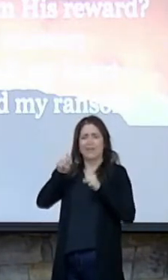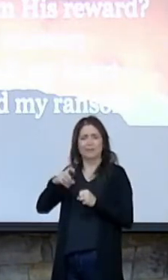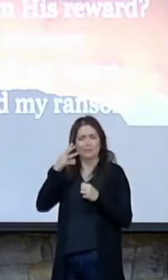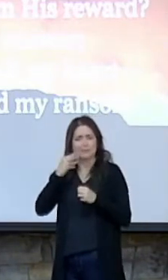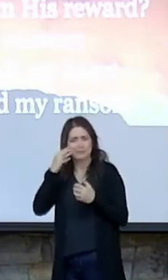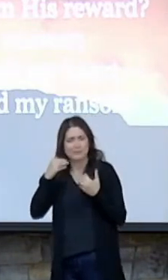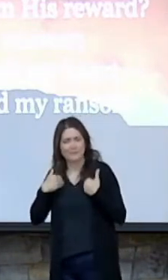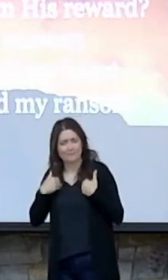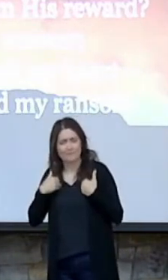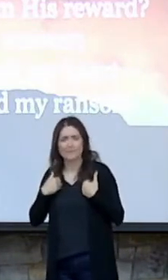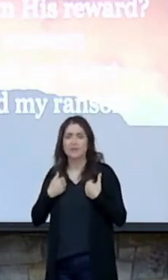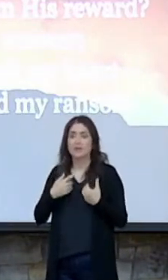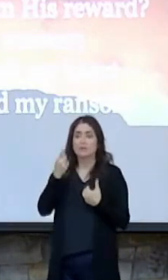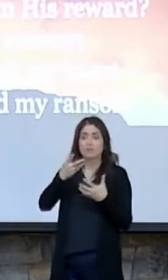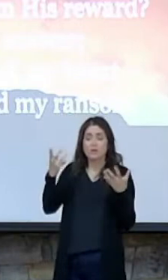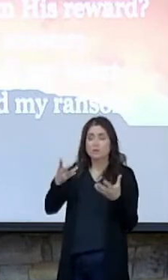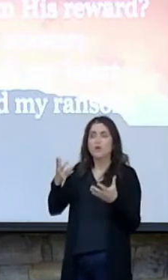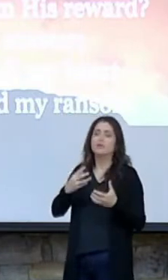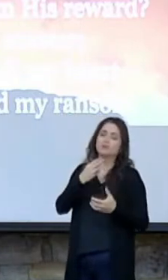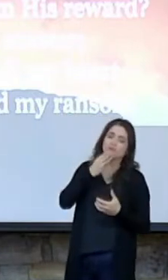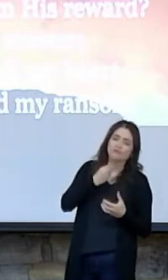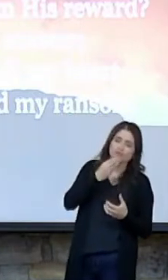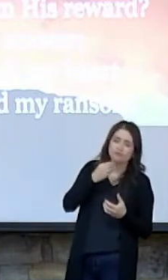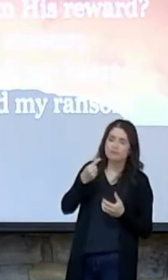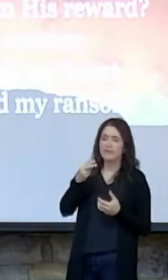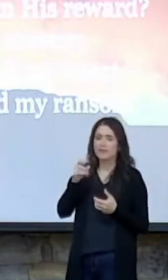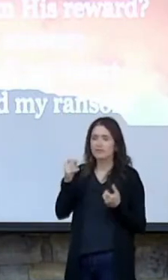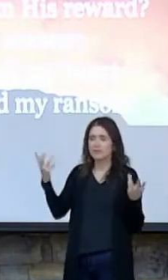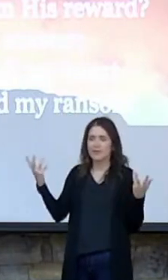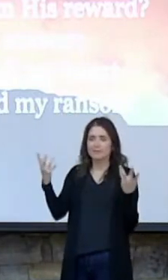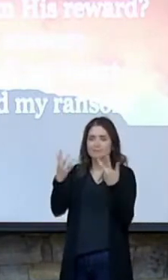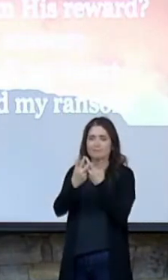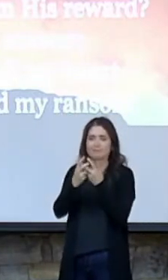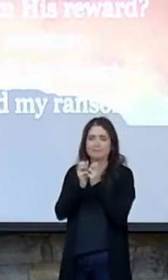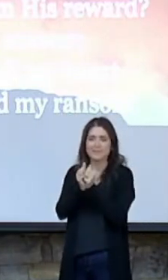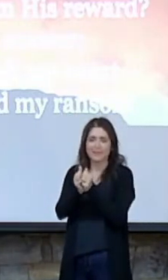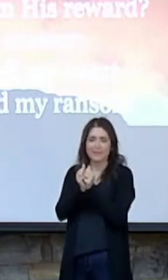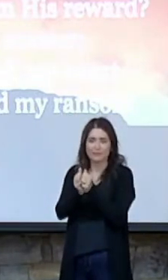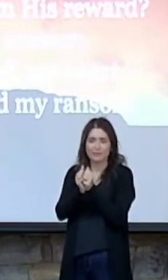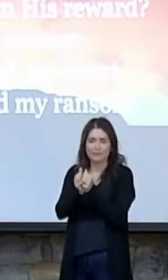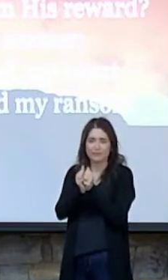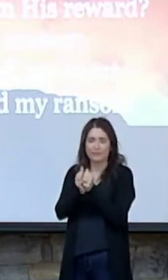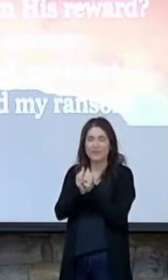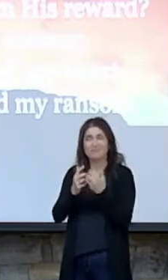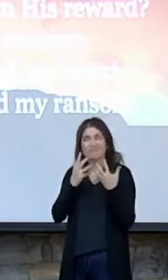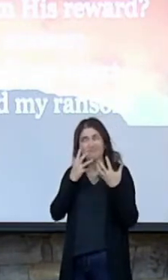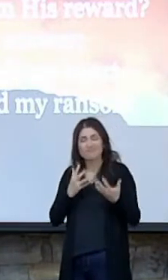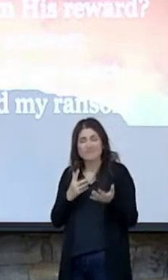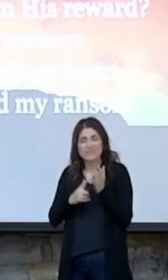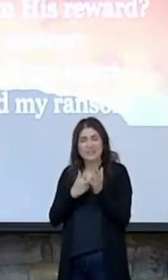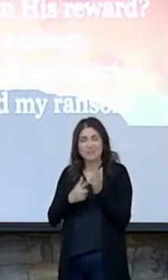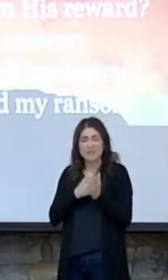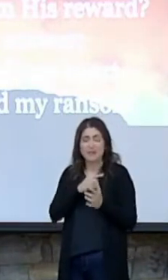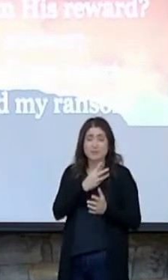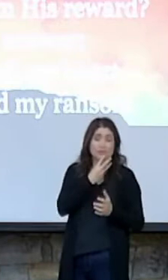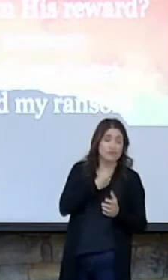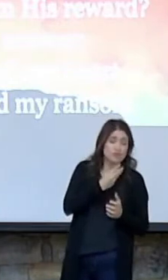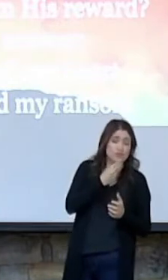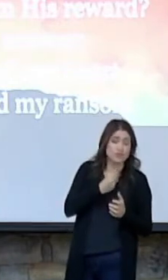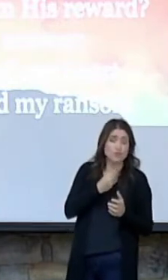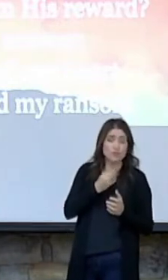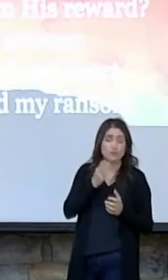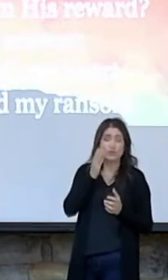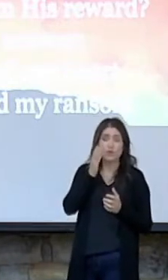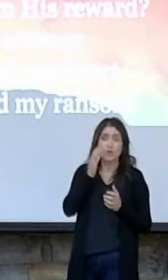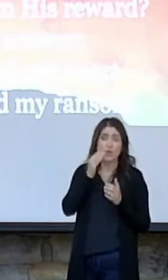pains had to do with the Jews and the Gentiles coming together. And unfortunately at times, some of the Jews would go farther than God